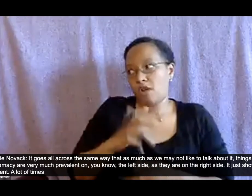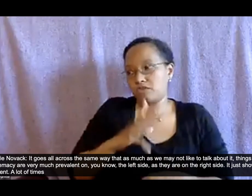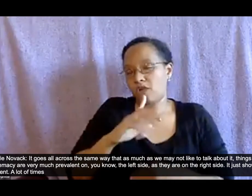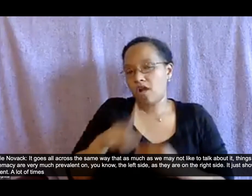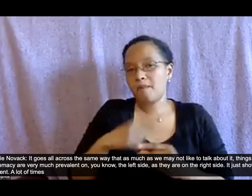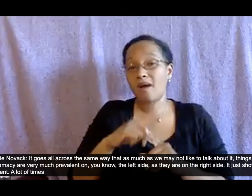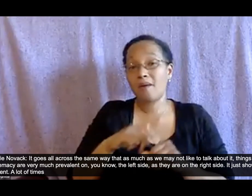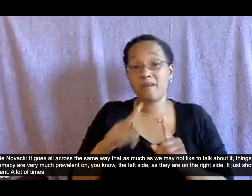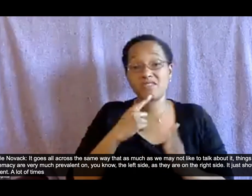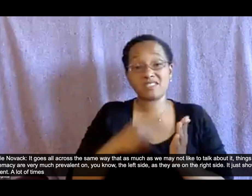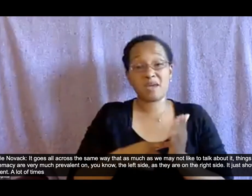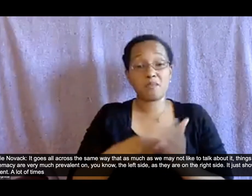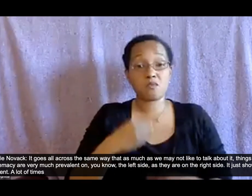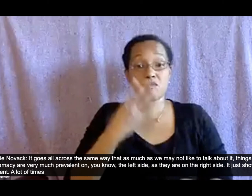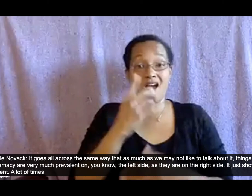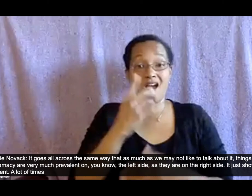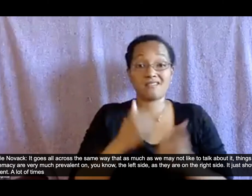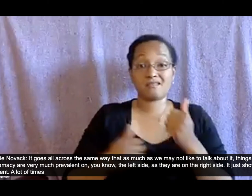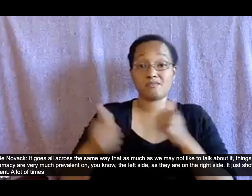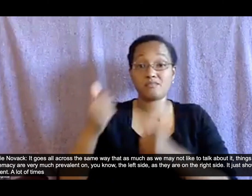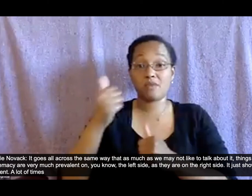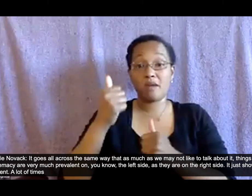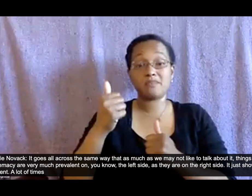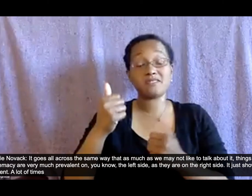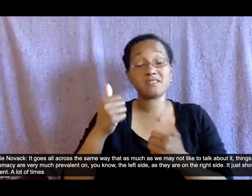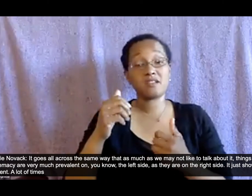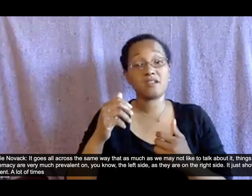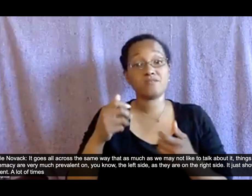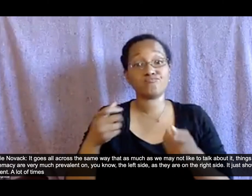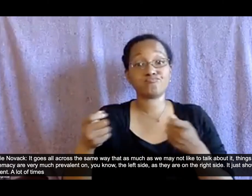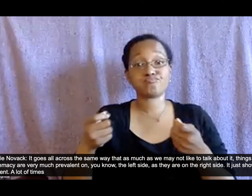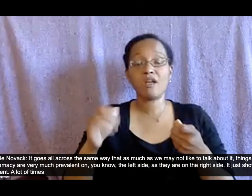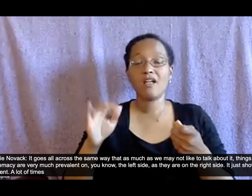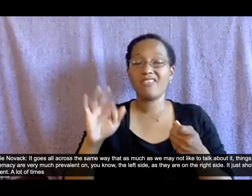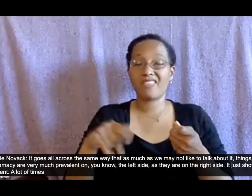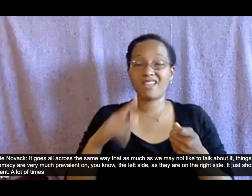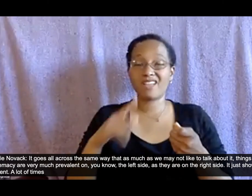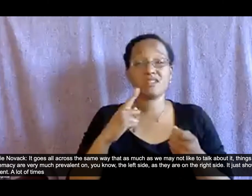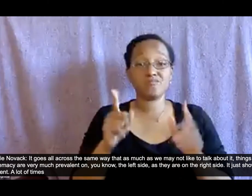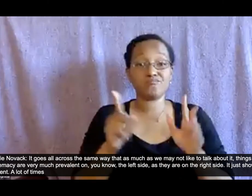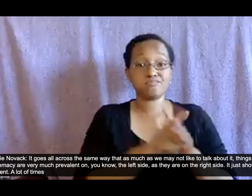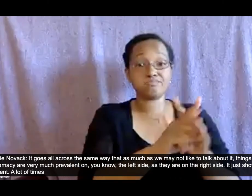the left side as they are on the right side um it just shows up a little bit different a lot of times